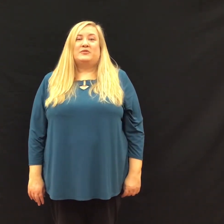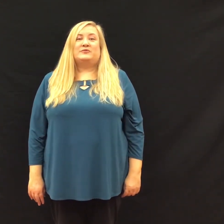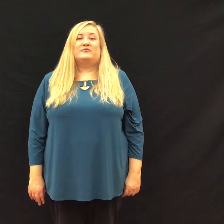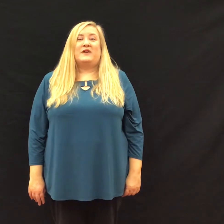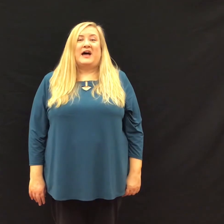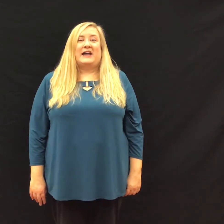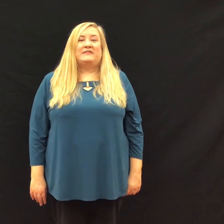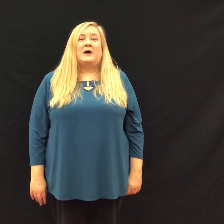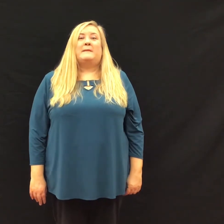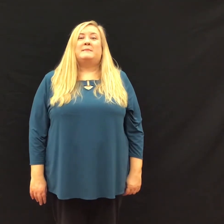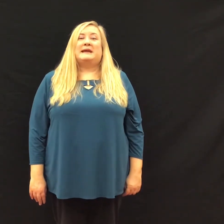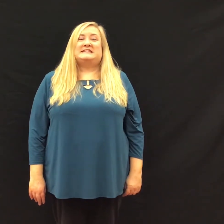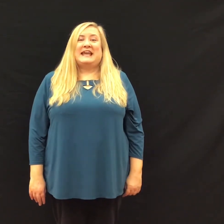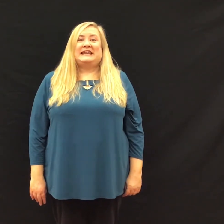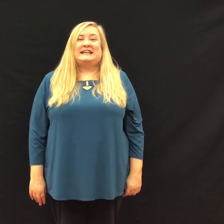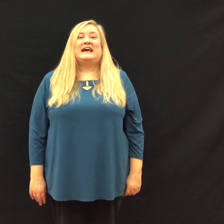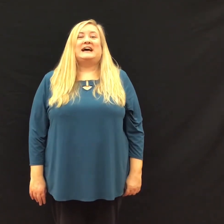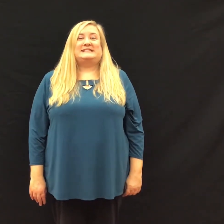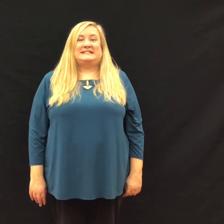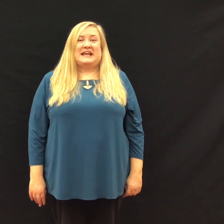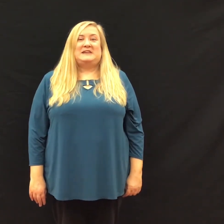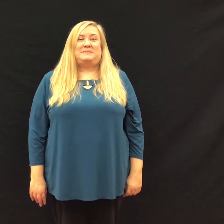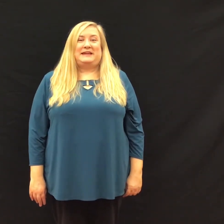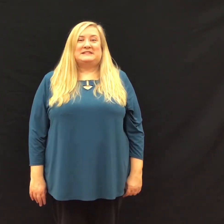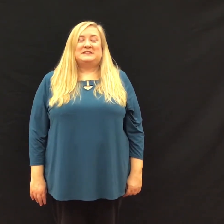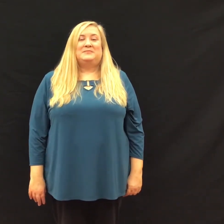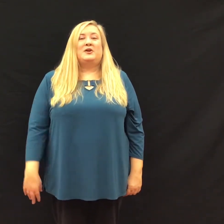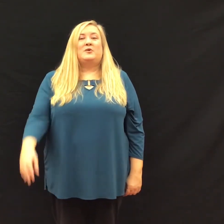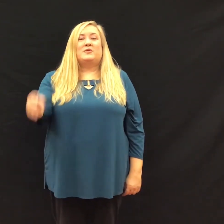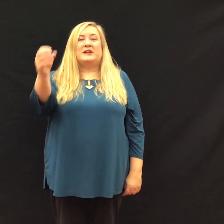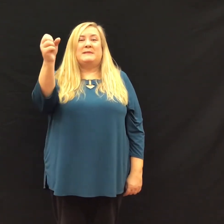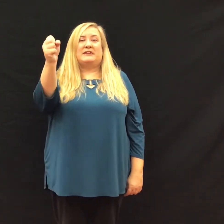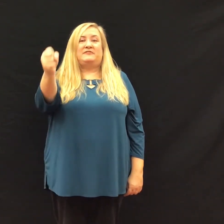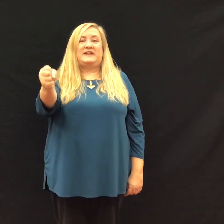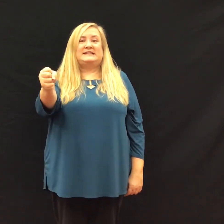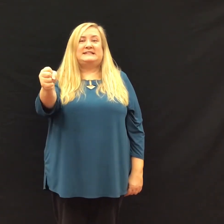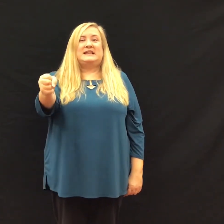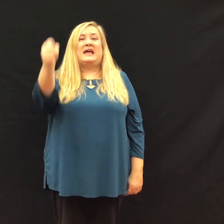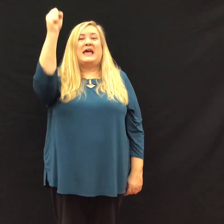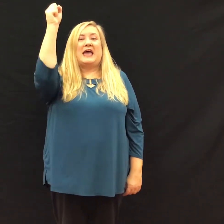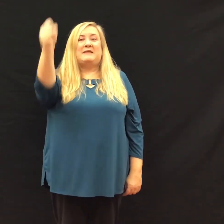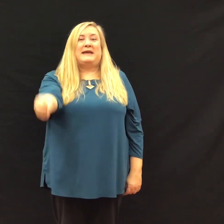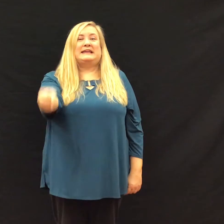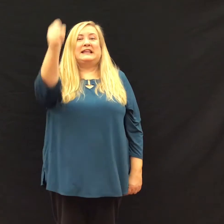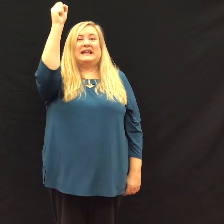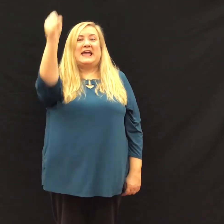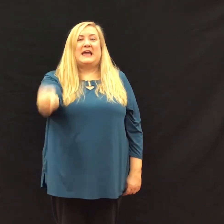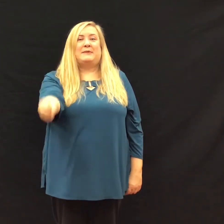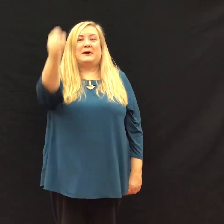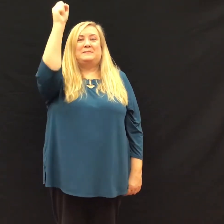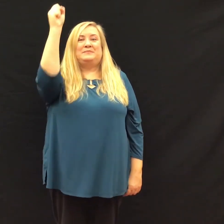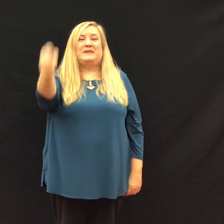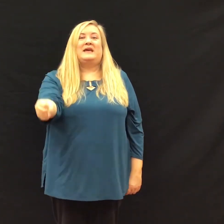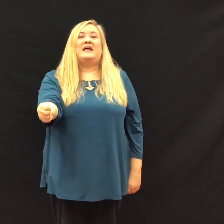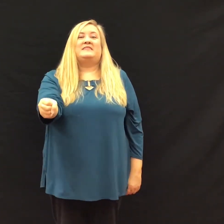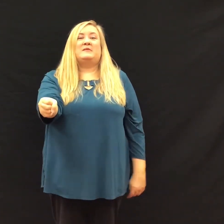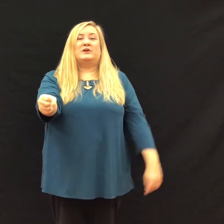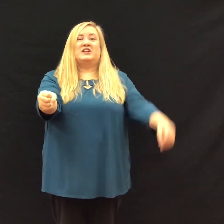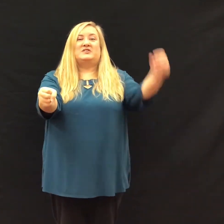through five, but maintaining a steady beat. We're going to make a fist and make it like a hammer. Then we're going to use